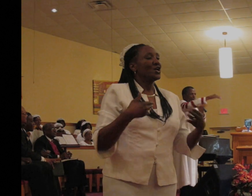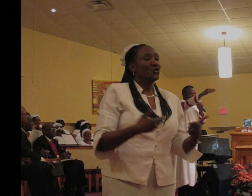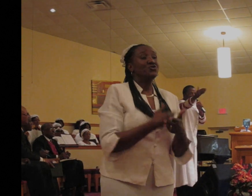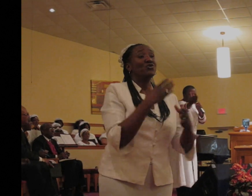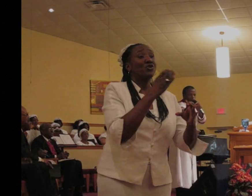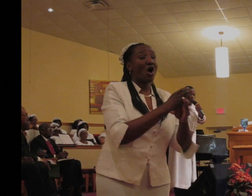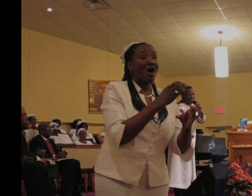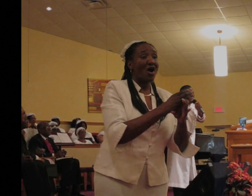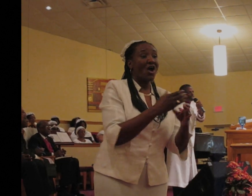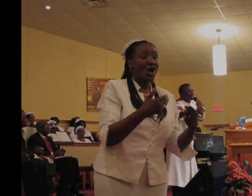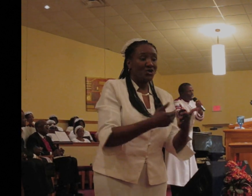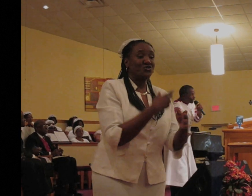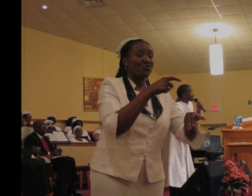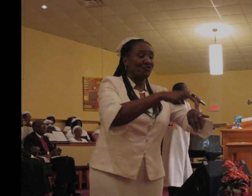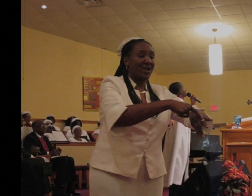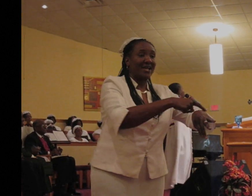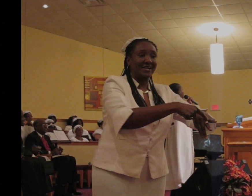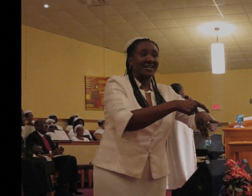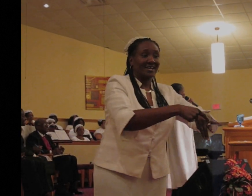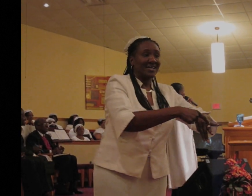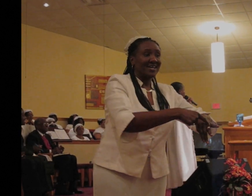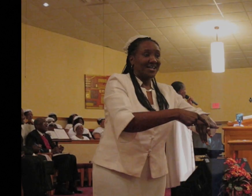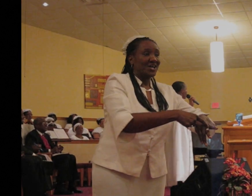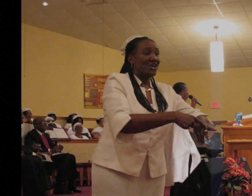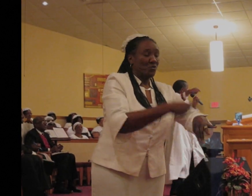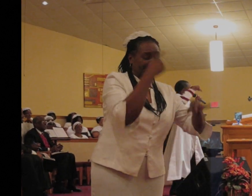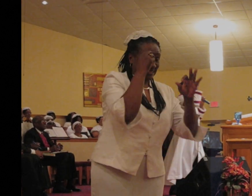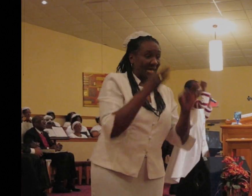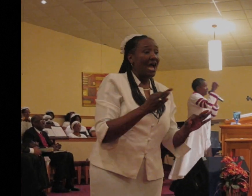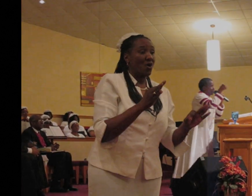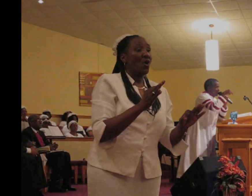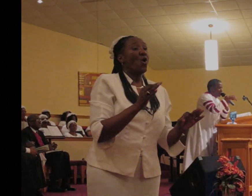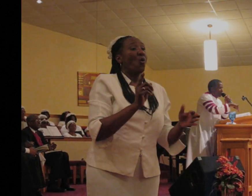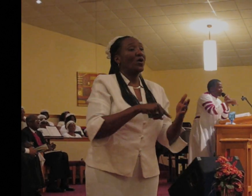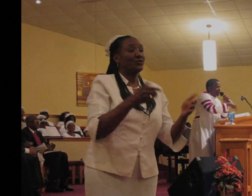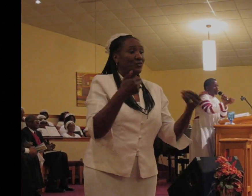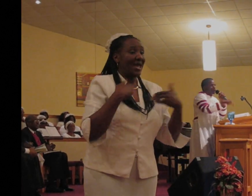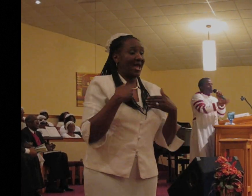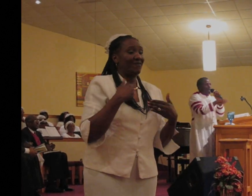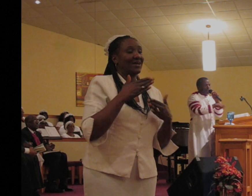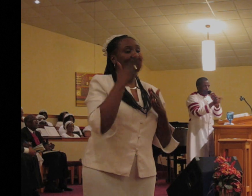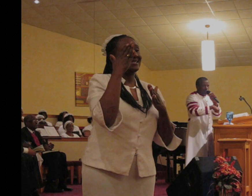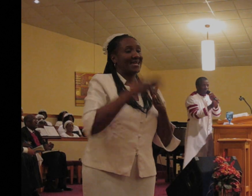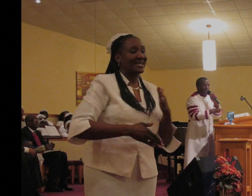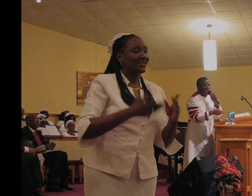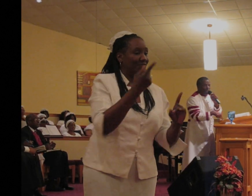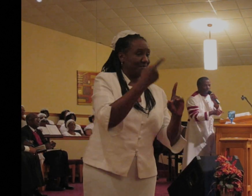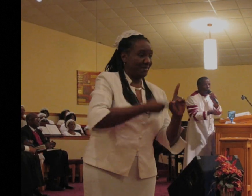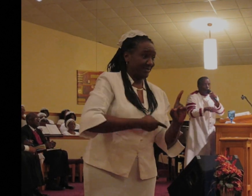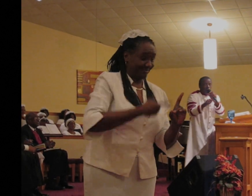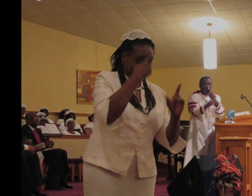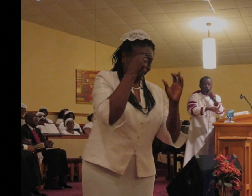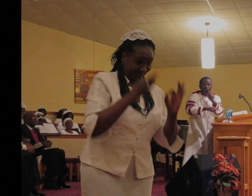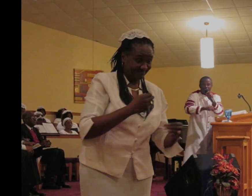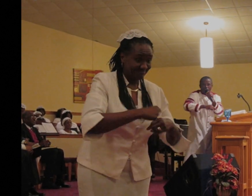if you put out at the end of the month. Because the decision you make today will radically